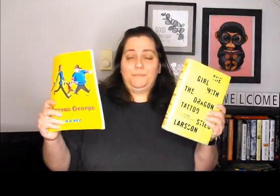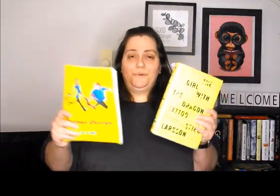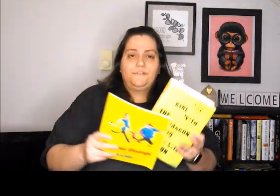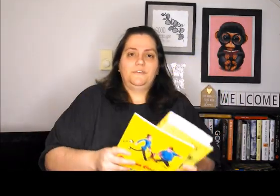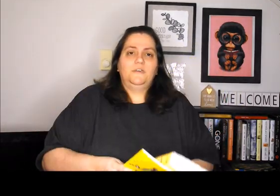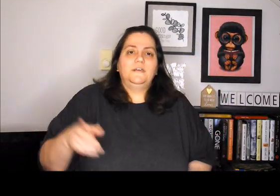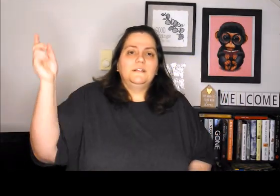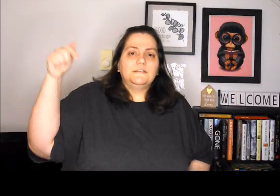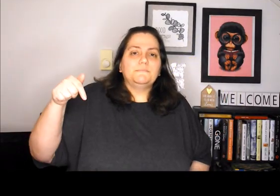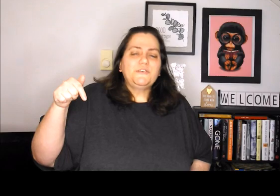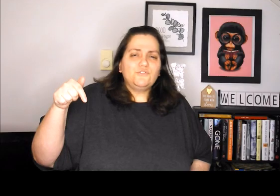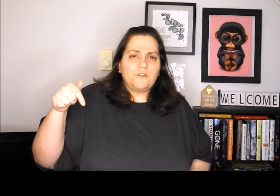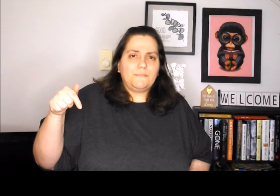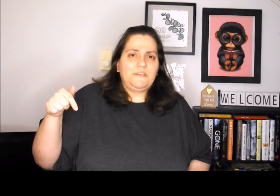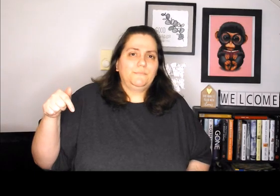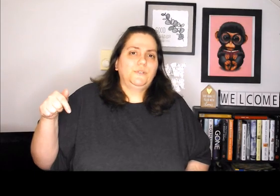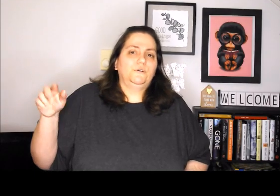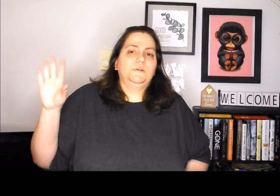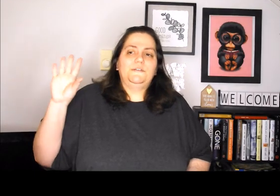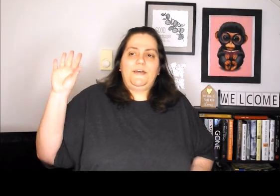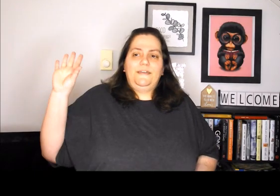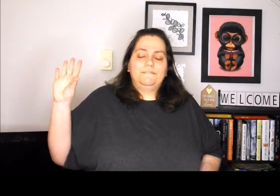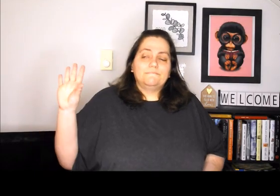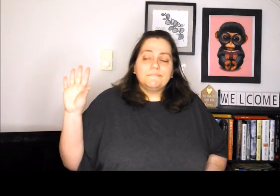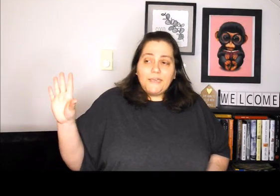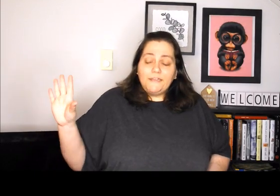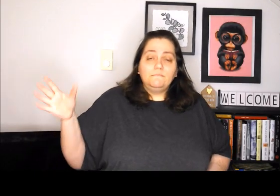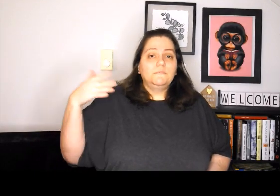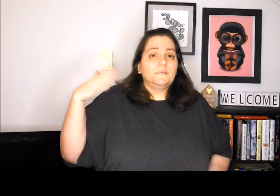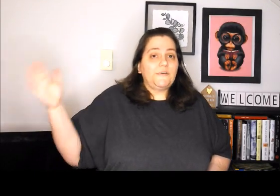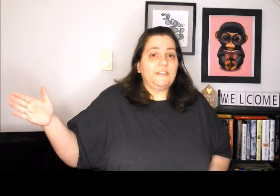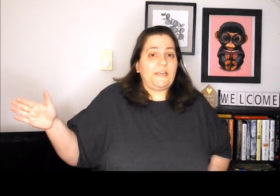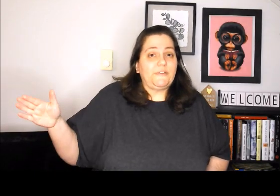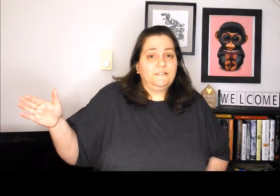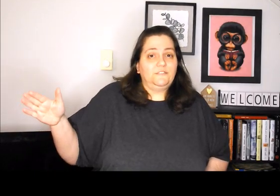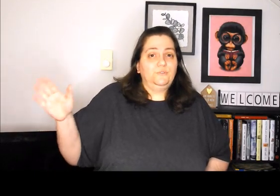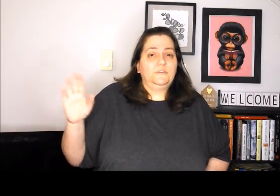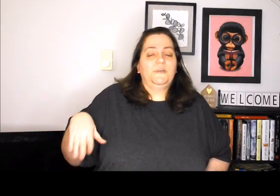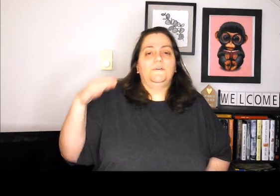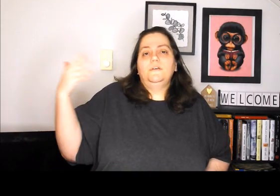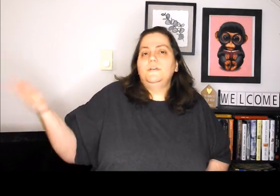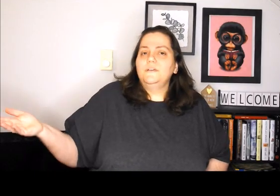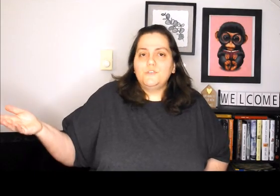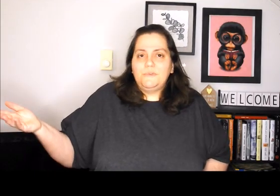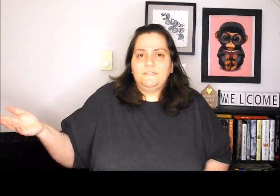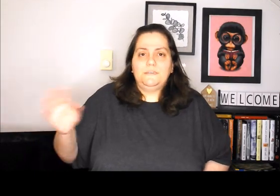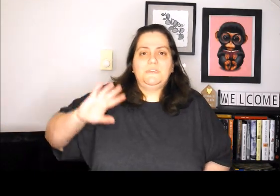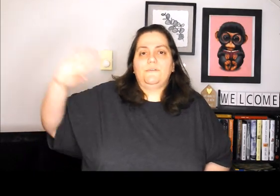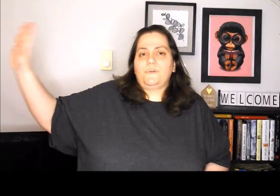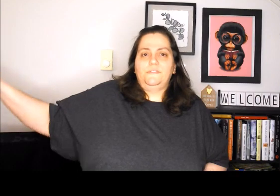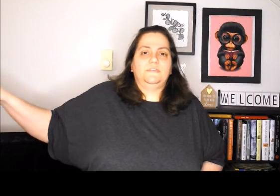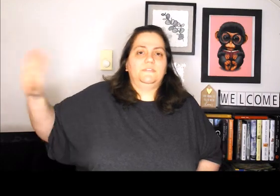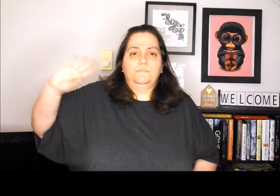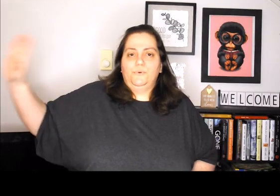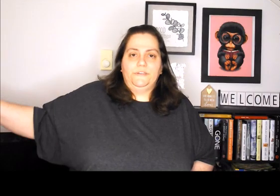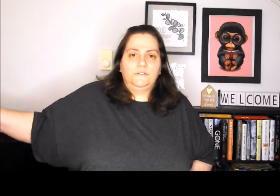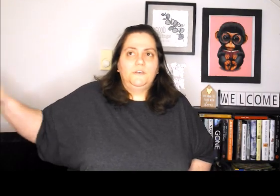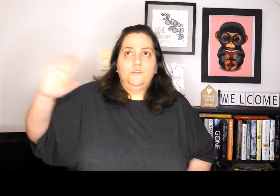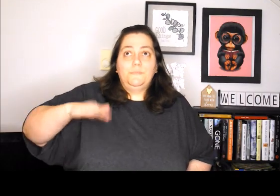of books, make sure you comment down below. And if I can, if I can have access to it somehow, you may see me have read this at some point, or you may